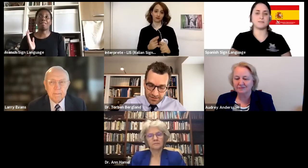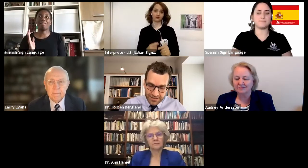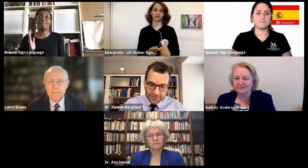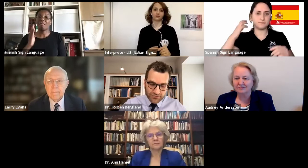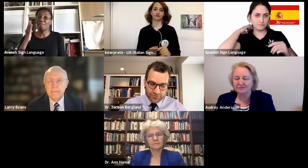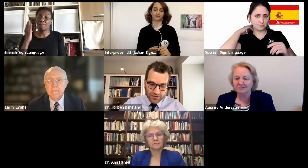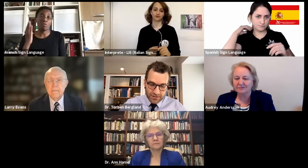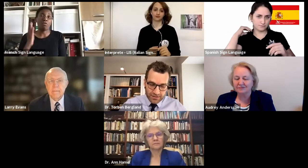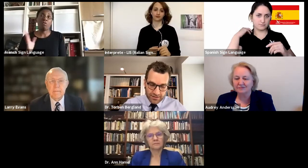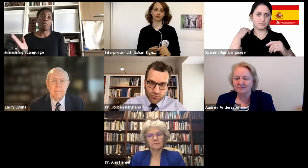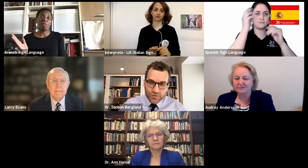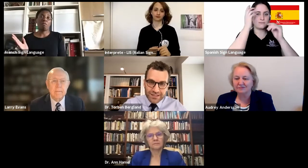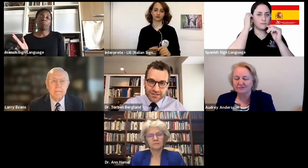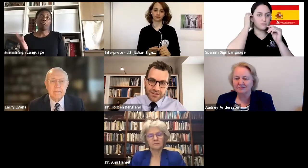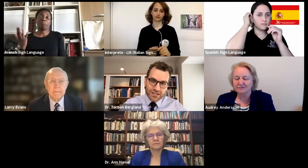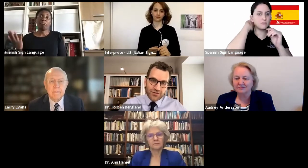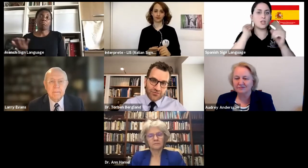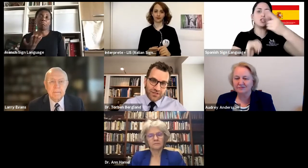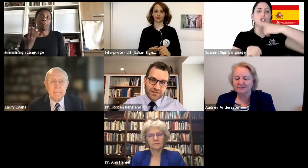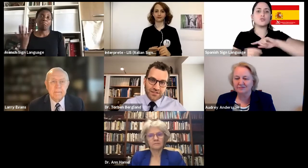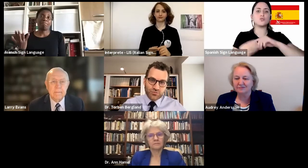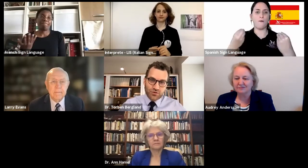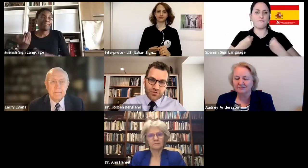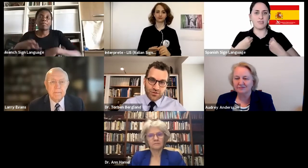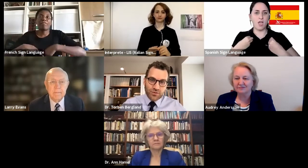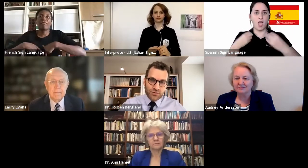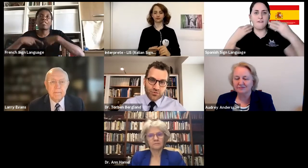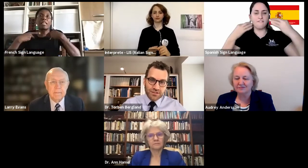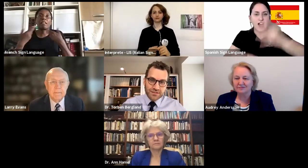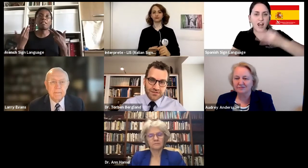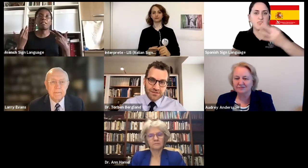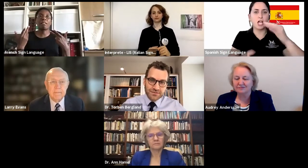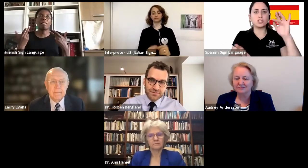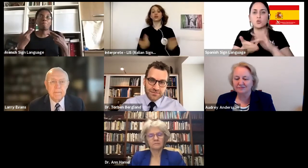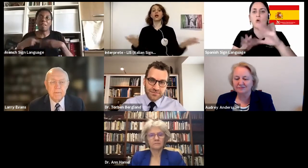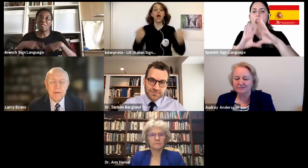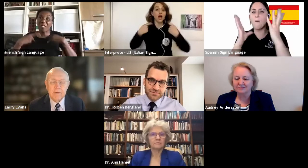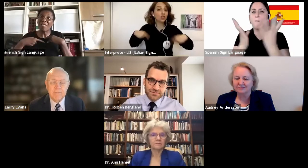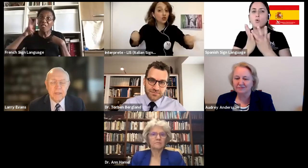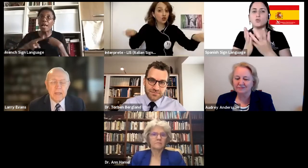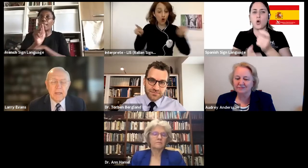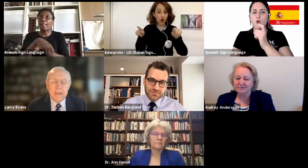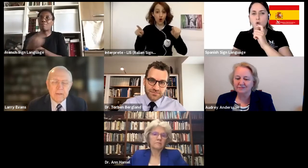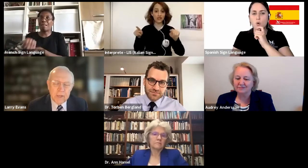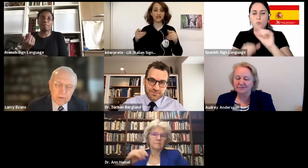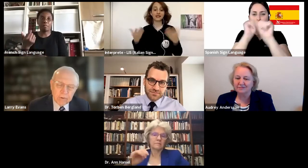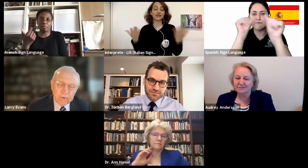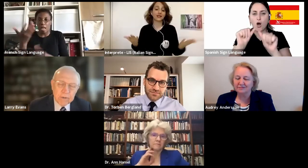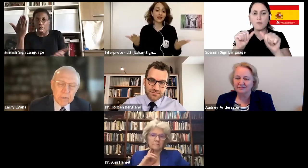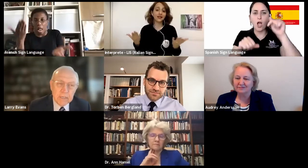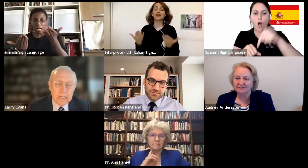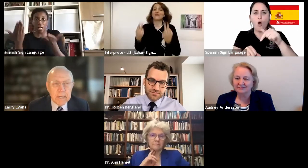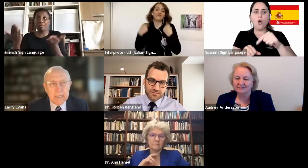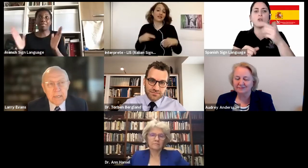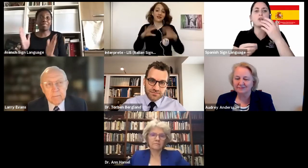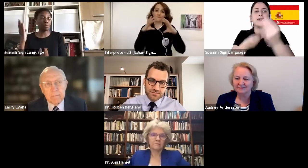like live a real life in this world, the way the world is. Wow. Thank you.